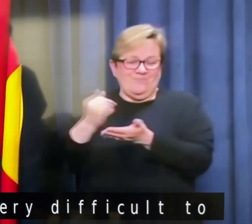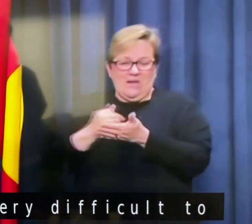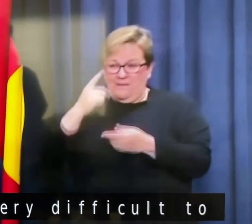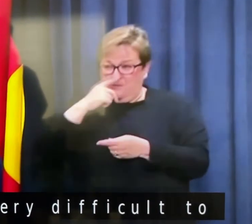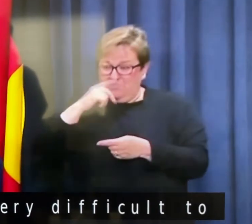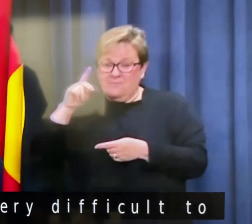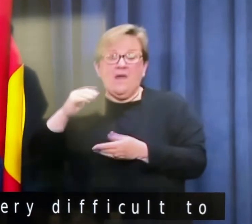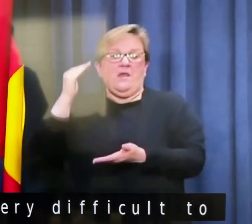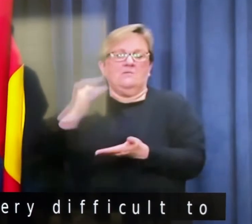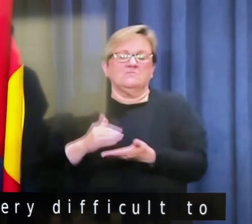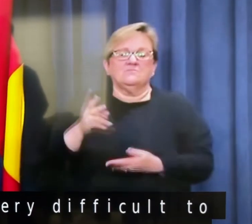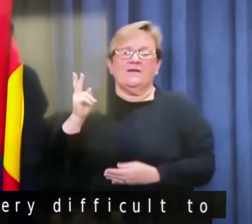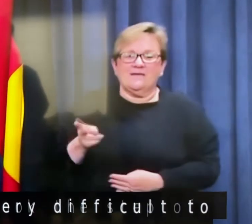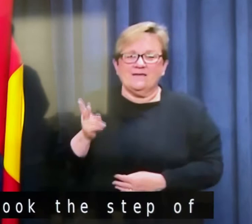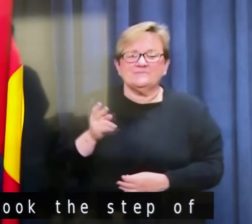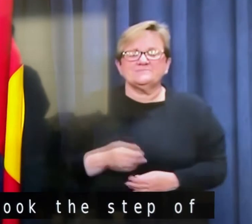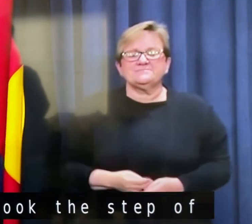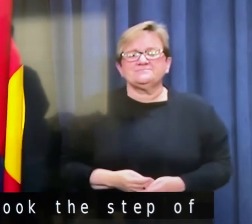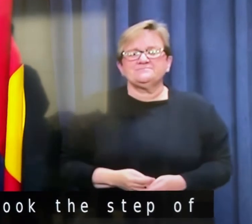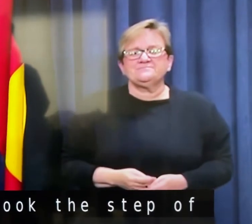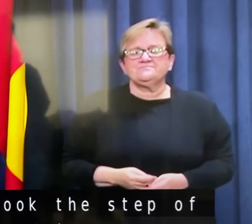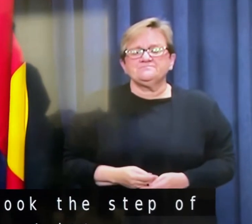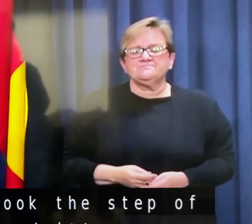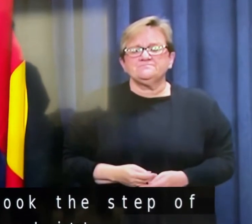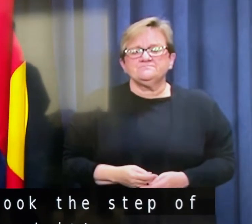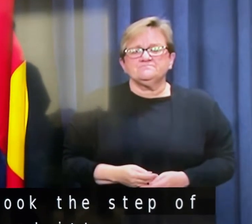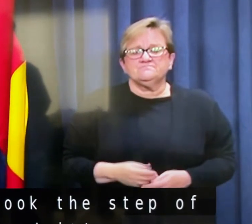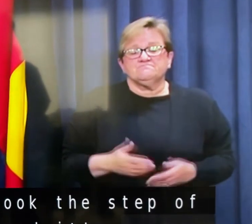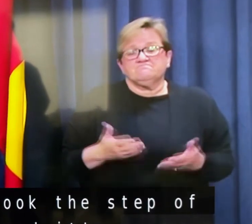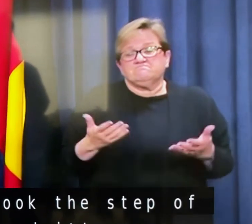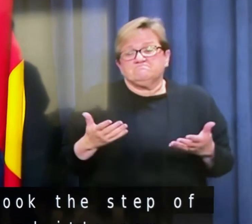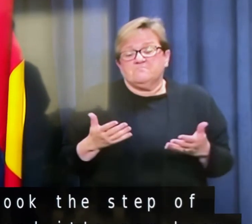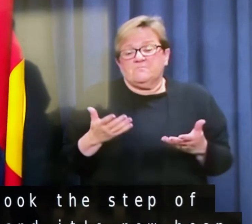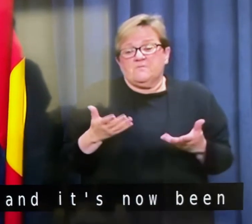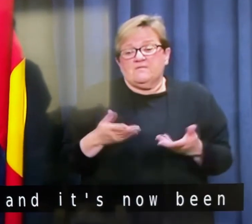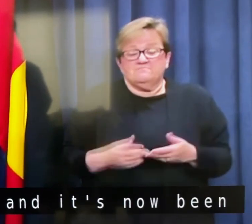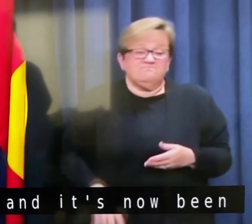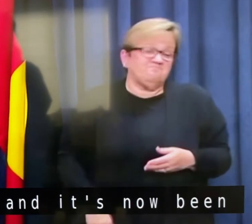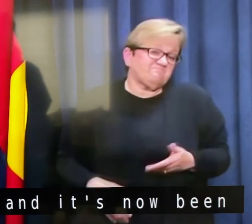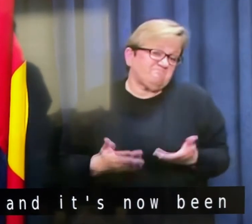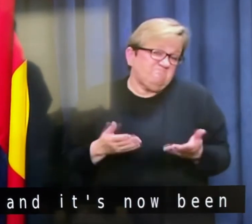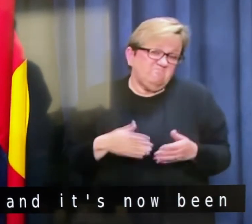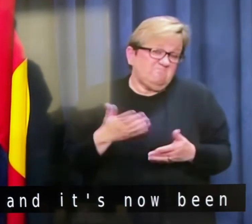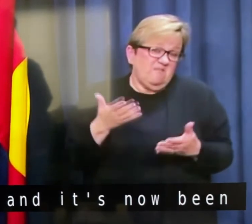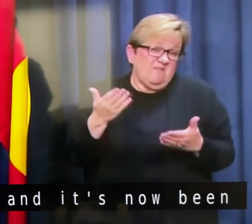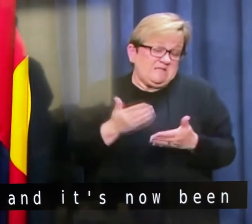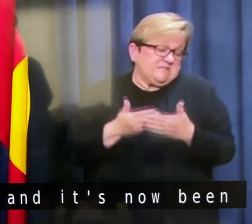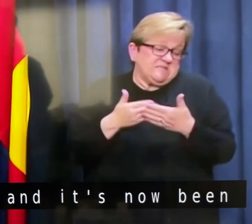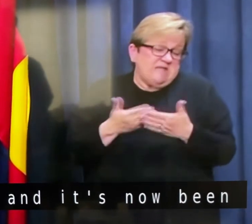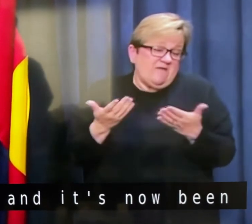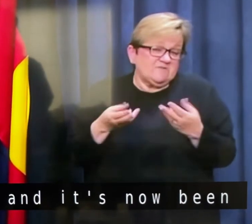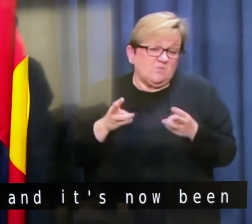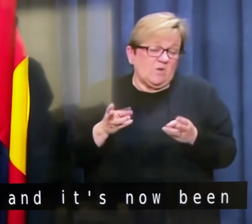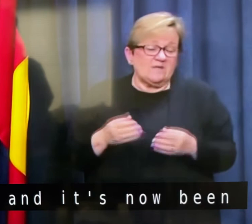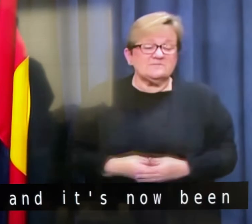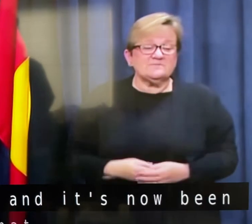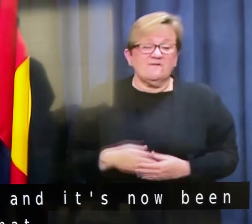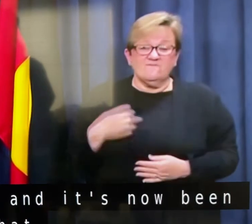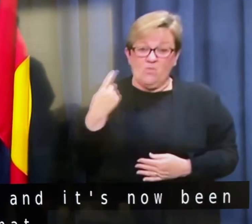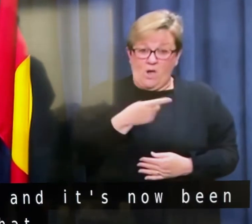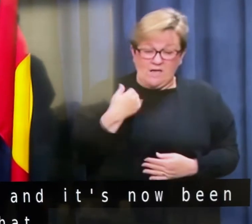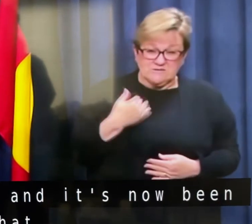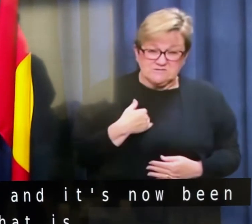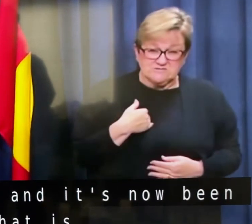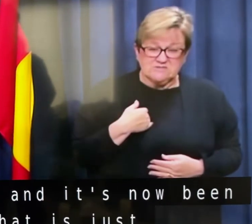and it's now being reduced again. Uh, so that's a, um, that's a, uh, that's, that's just a safety mechanism, uh, for both